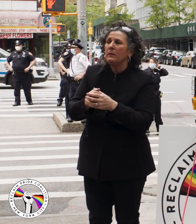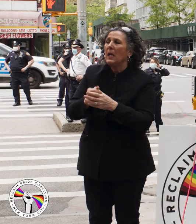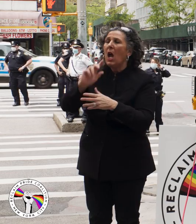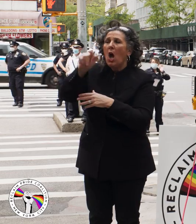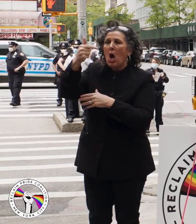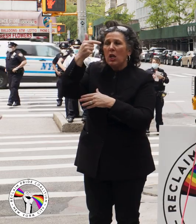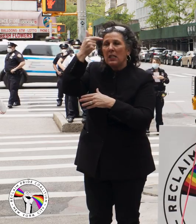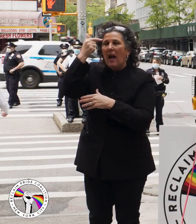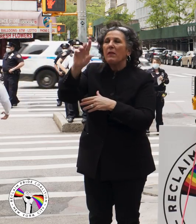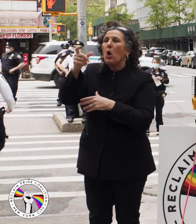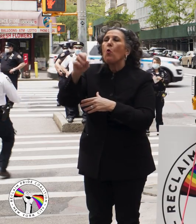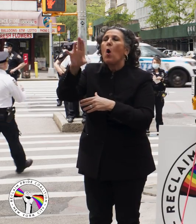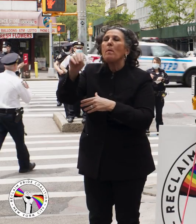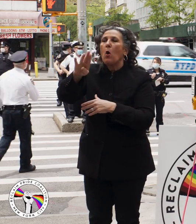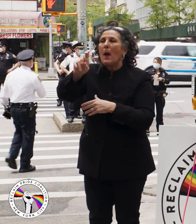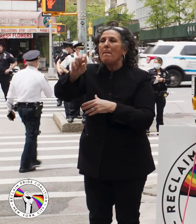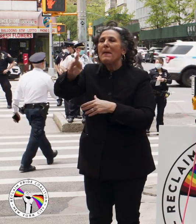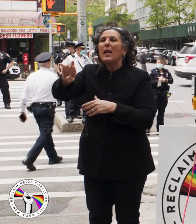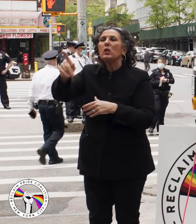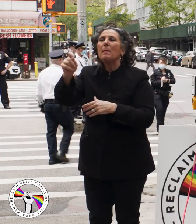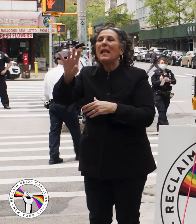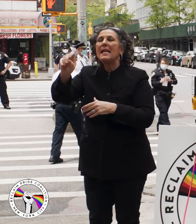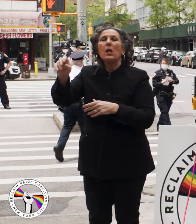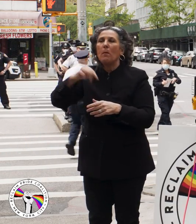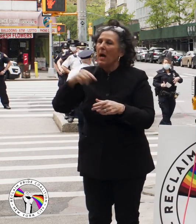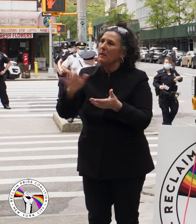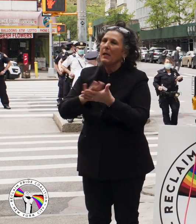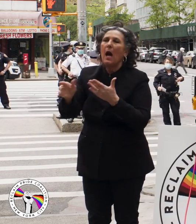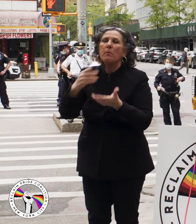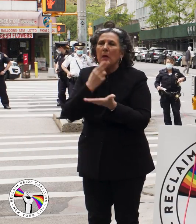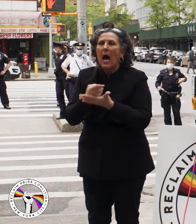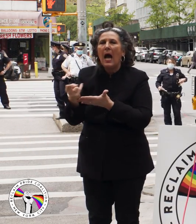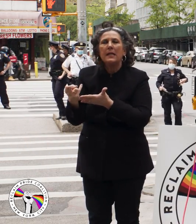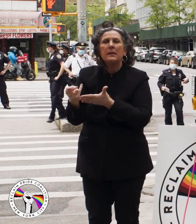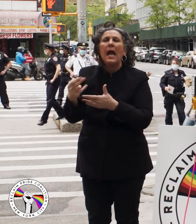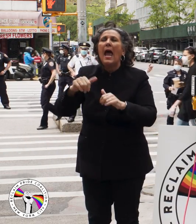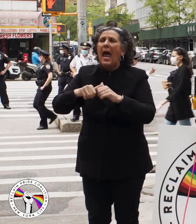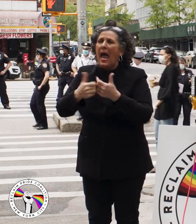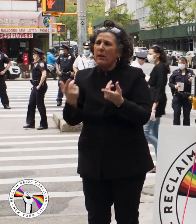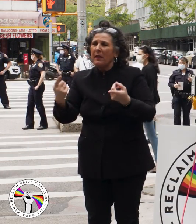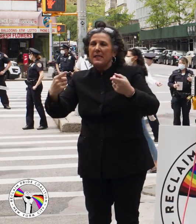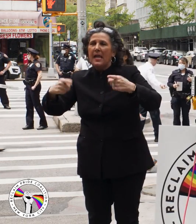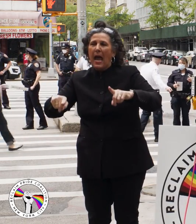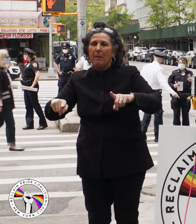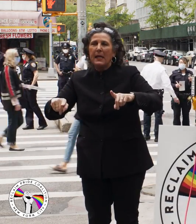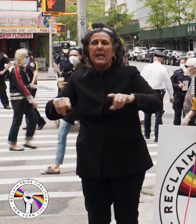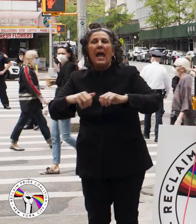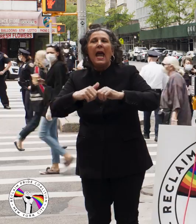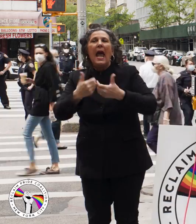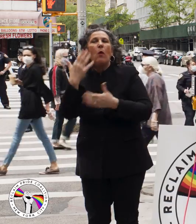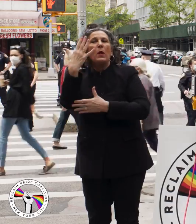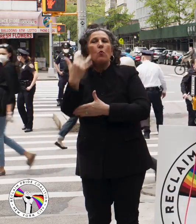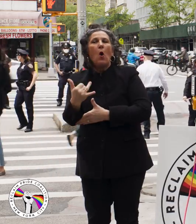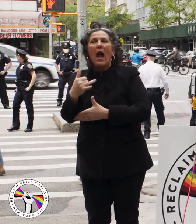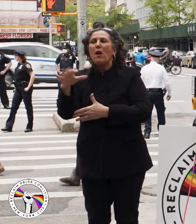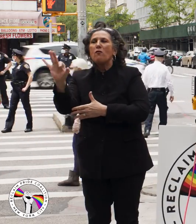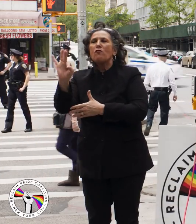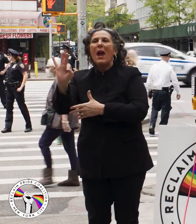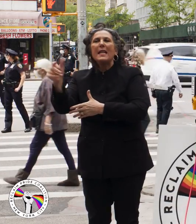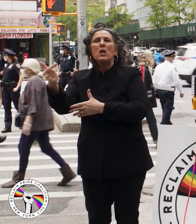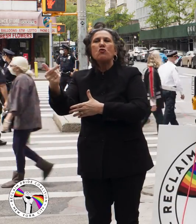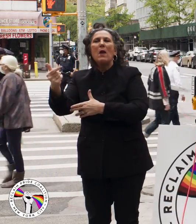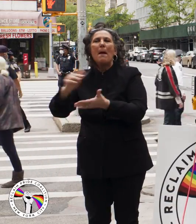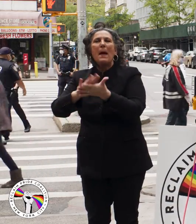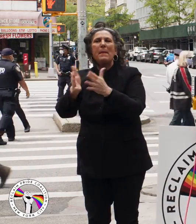Governor Cuomo and Mayor de Blasio must come clean. How did this happen? How and why did Franklin Graham